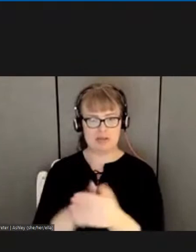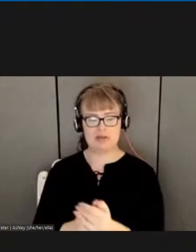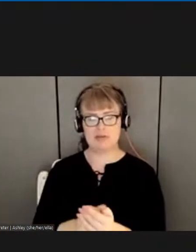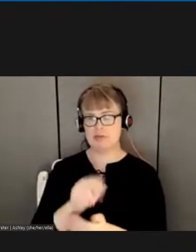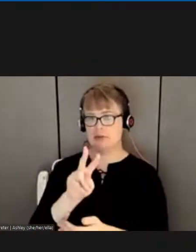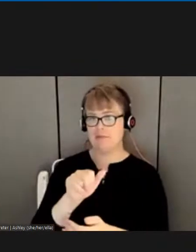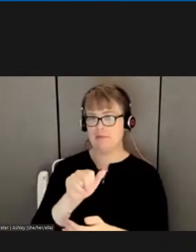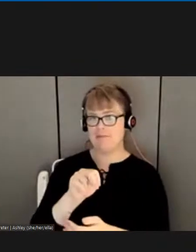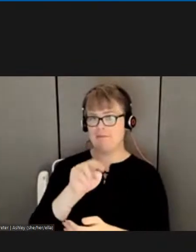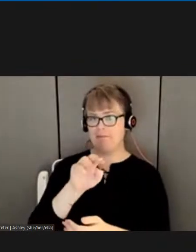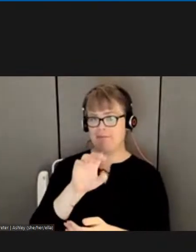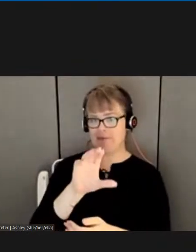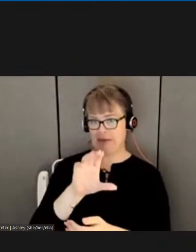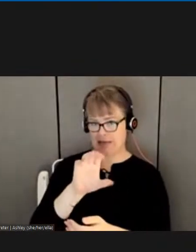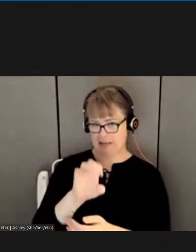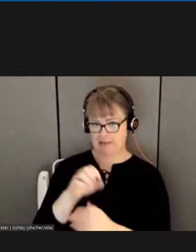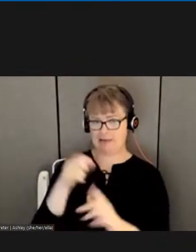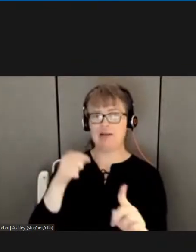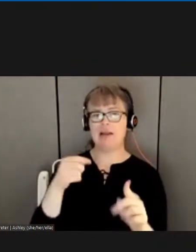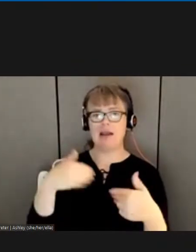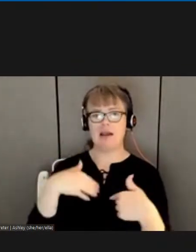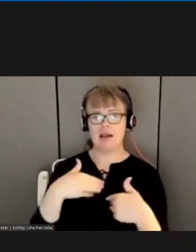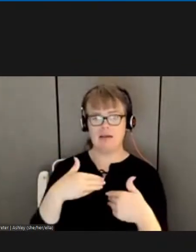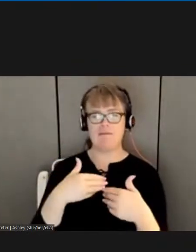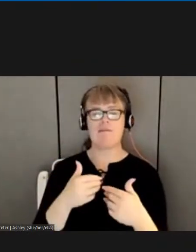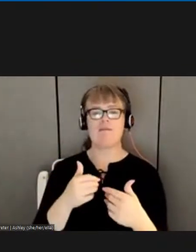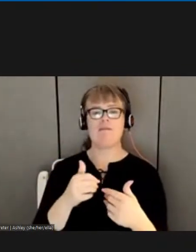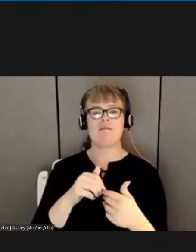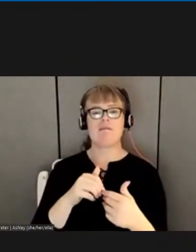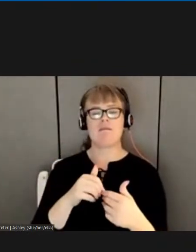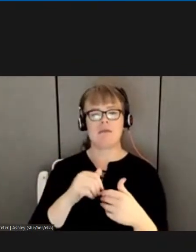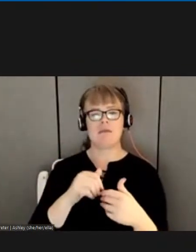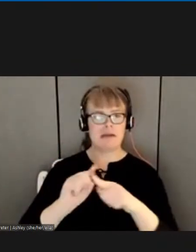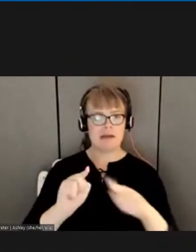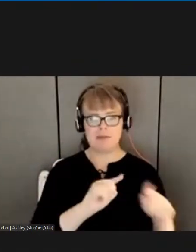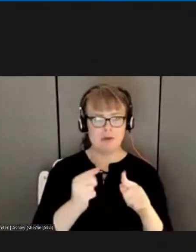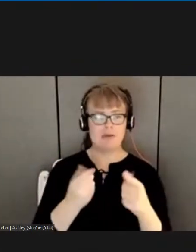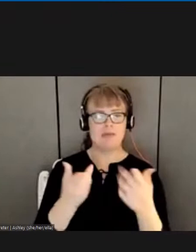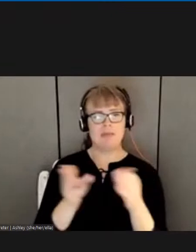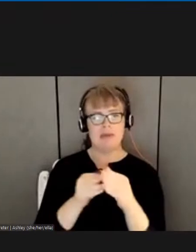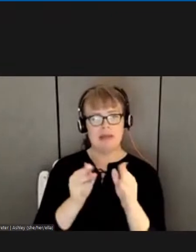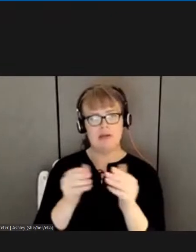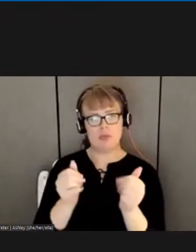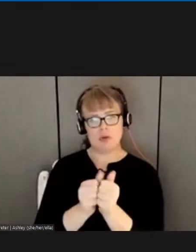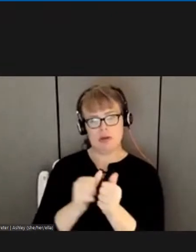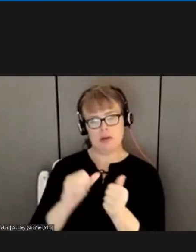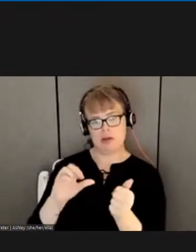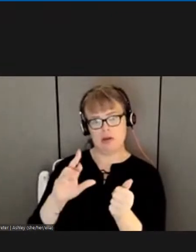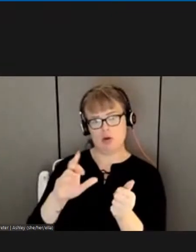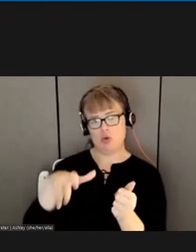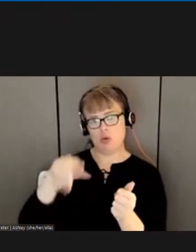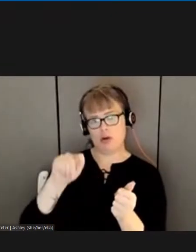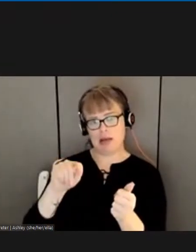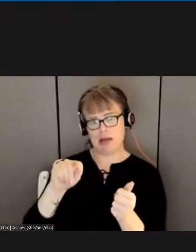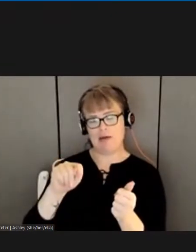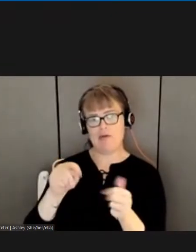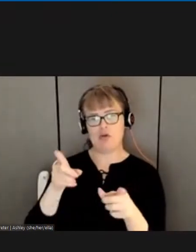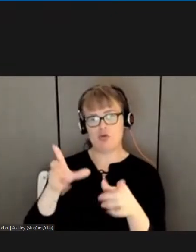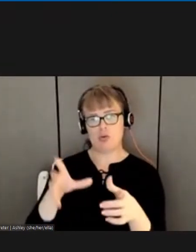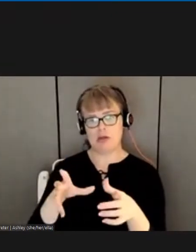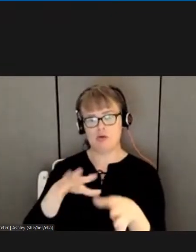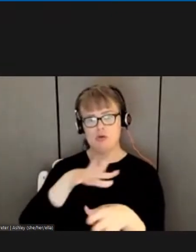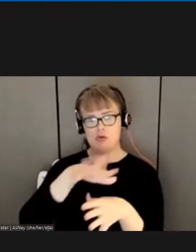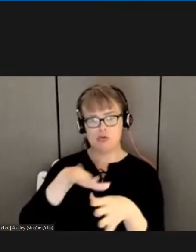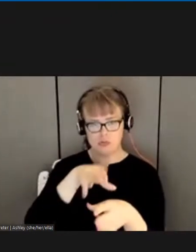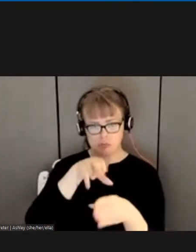meetings and individual meetings with the craft directors. We flushed out everything that we want to present in negotiations.